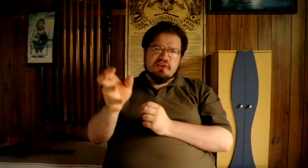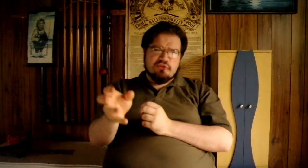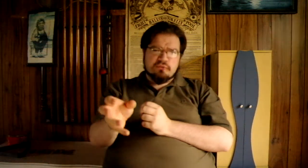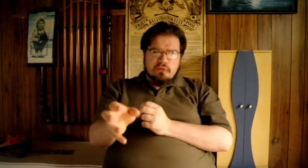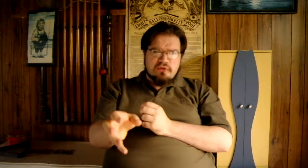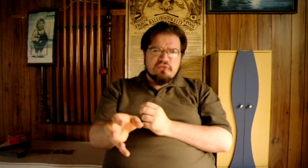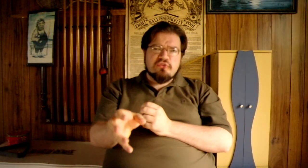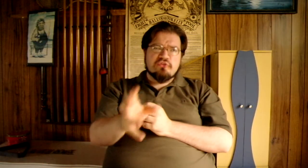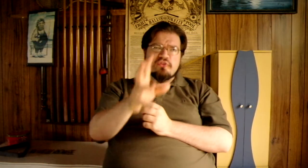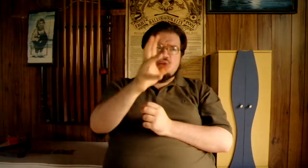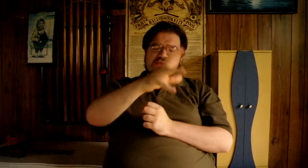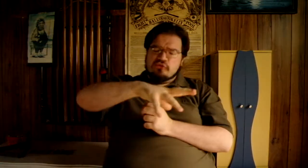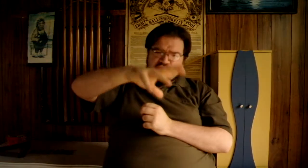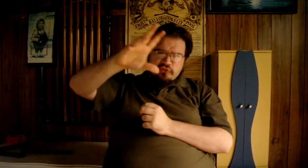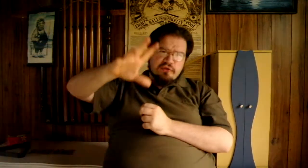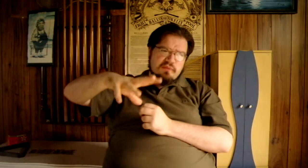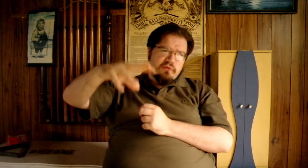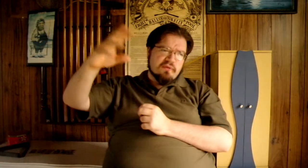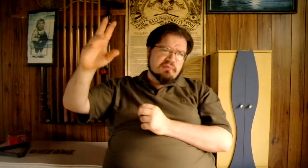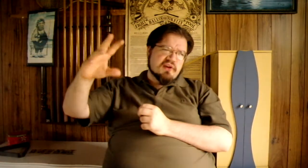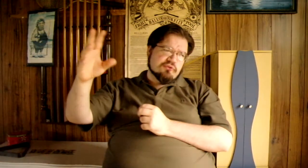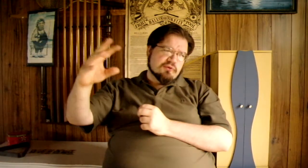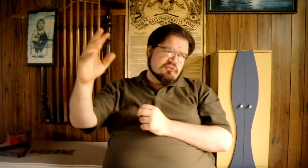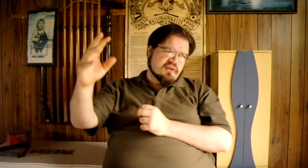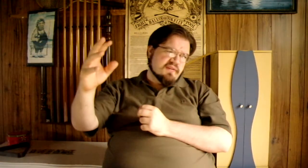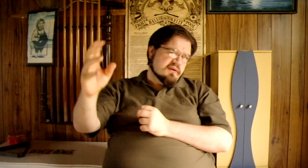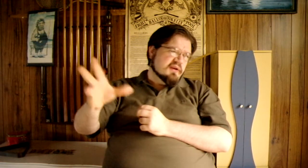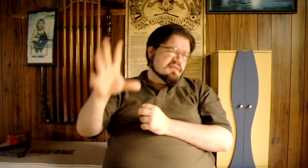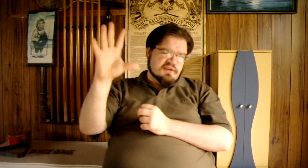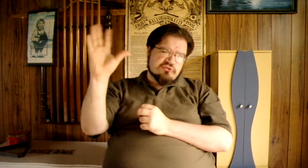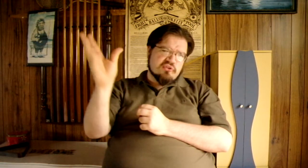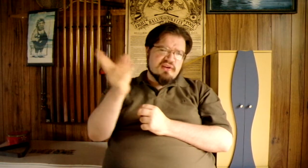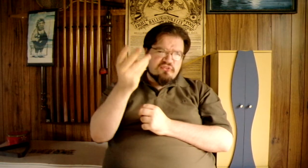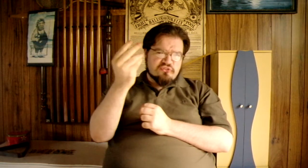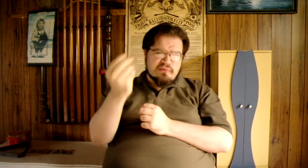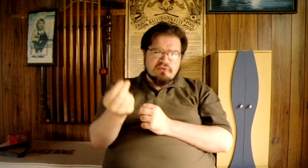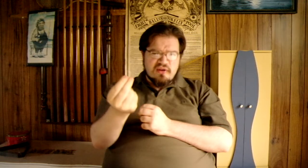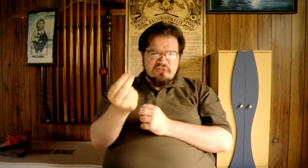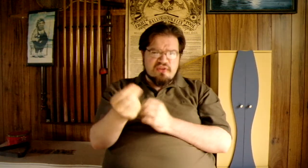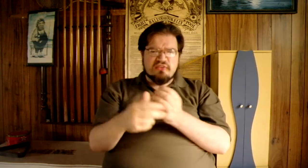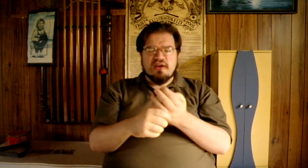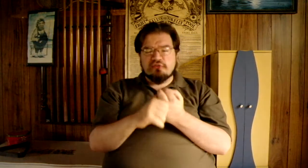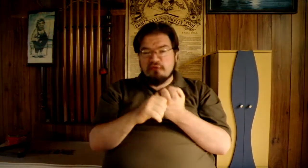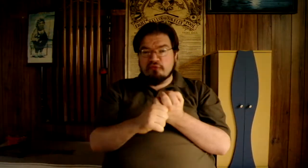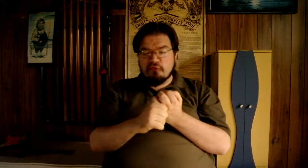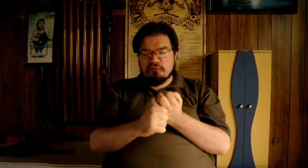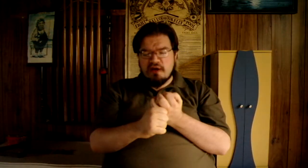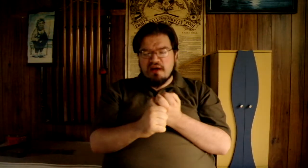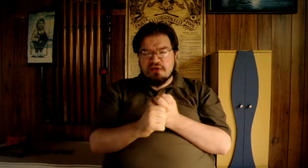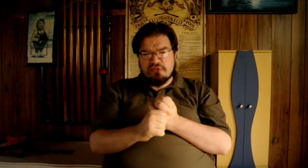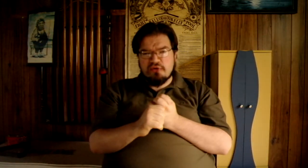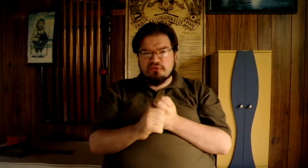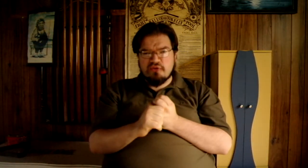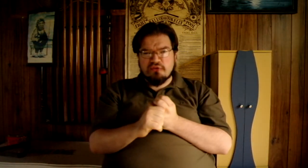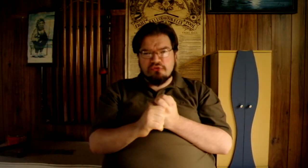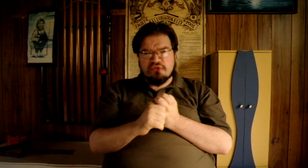on words so that you just look at the ball that plays on words together. Then try and summarize that down to the third and final step